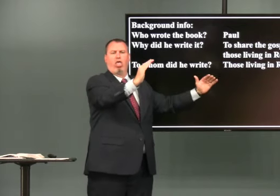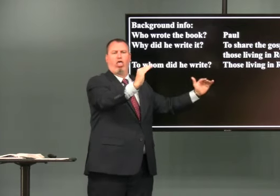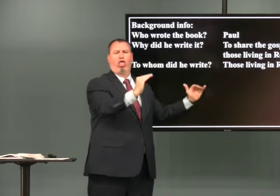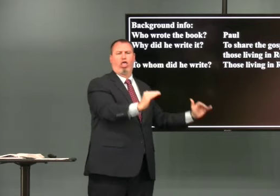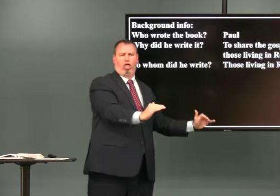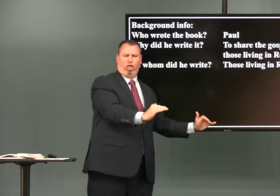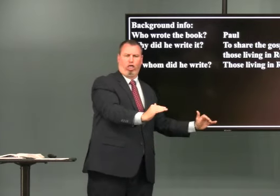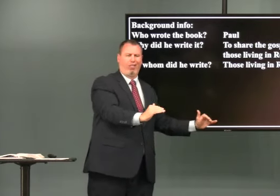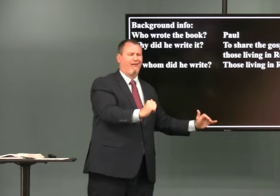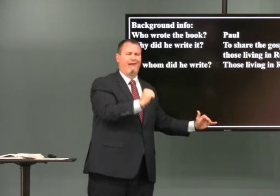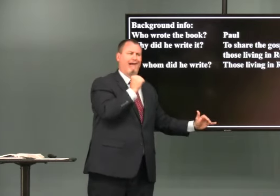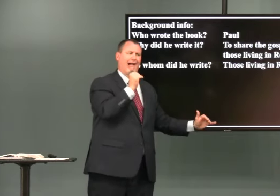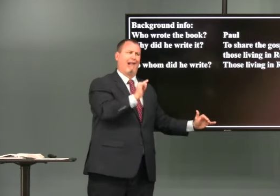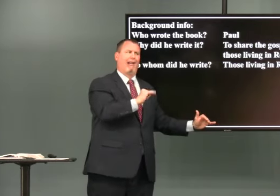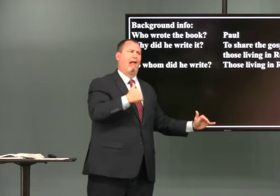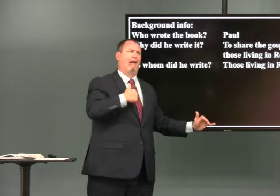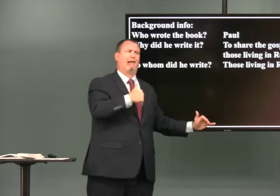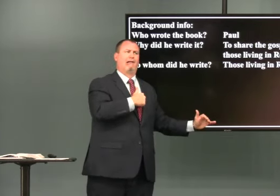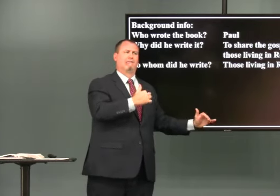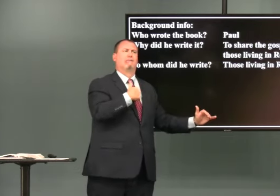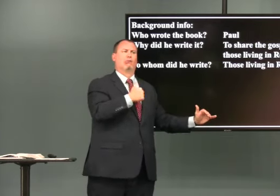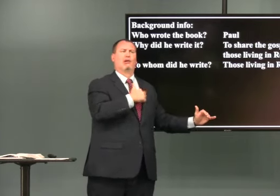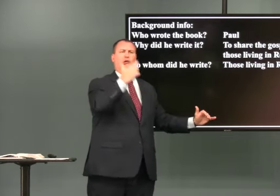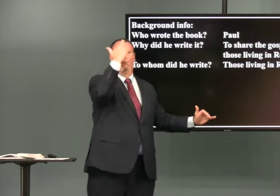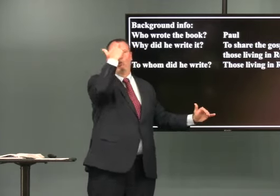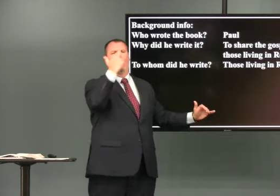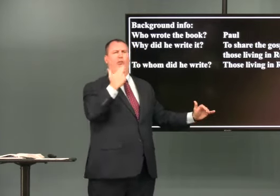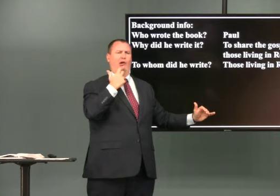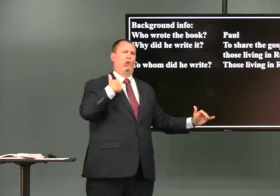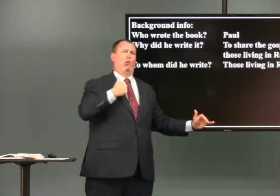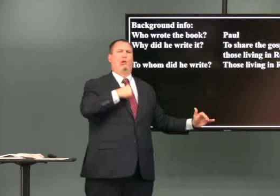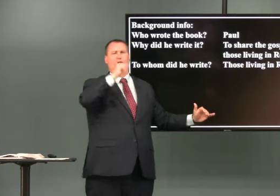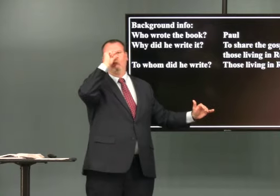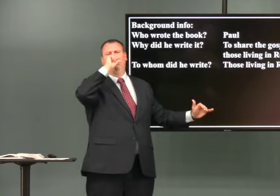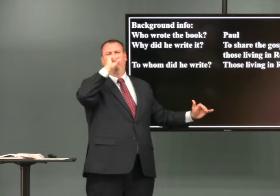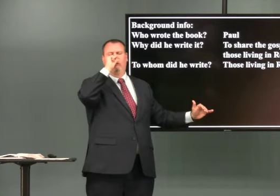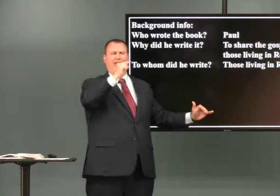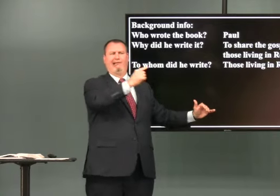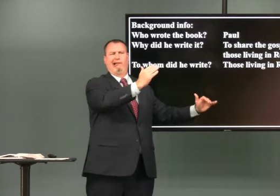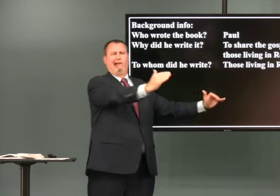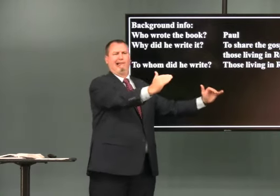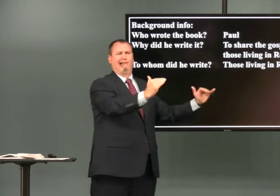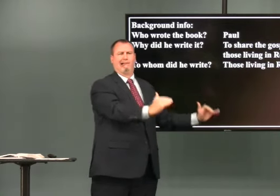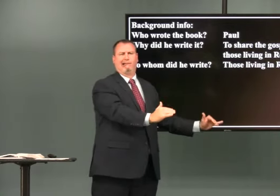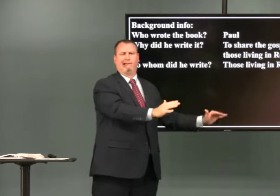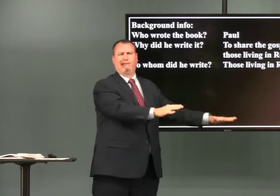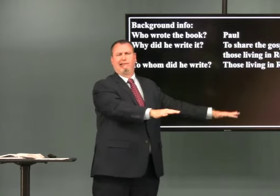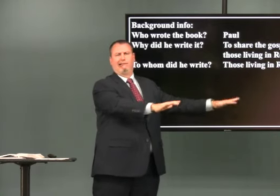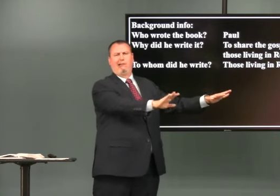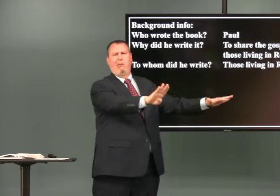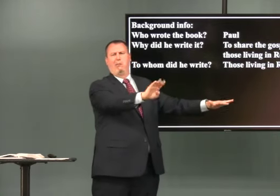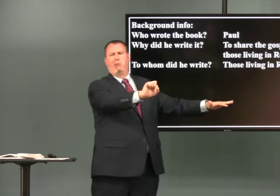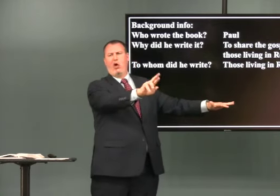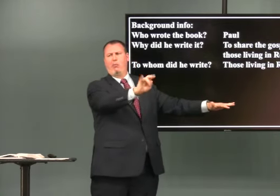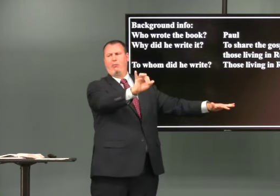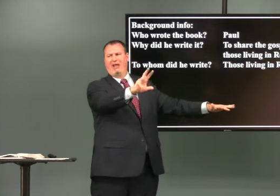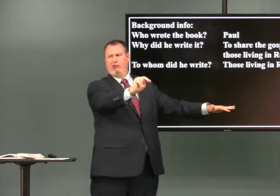and romans considered those people inferior to themselves